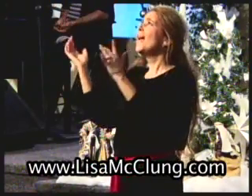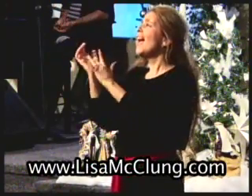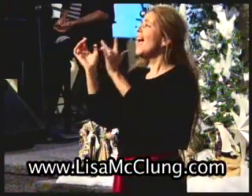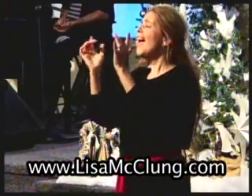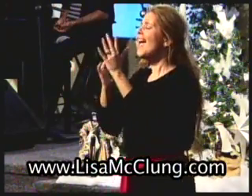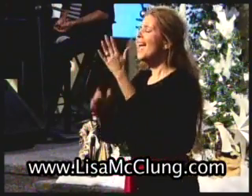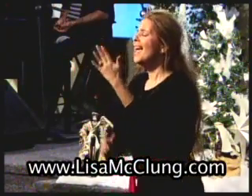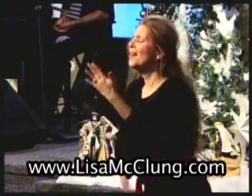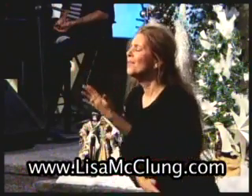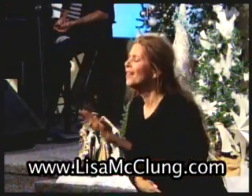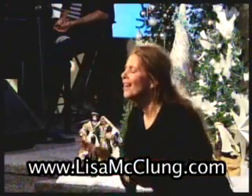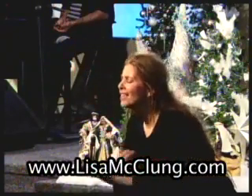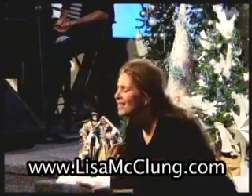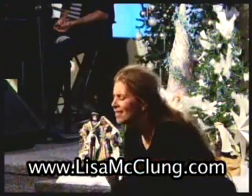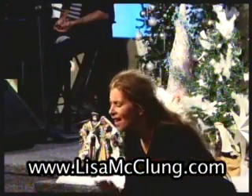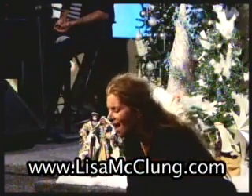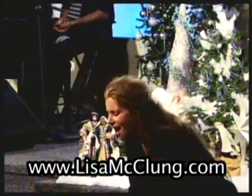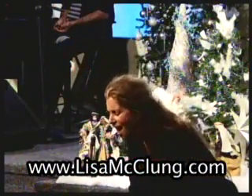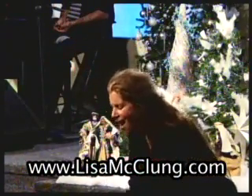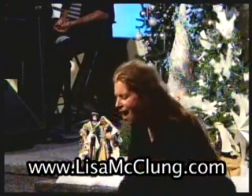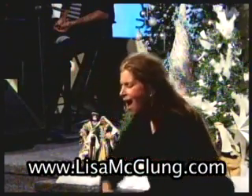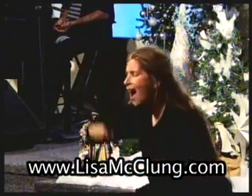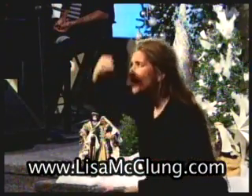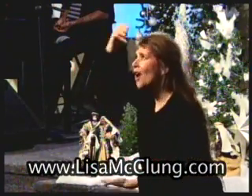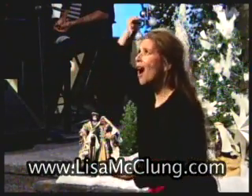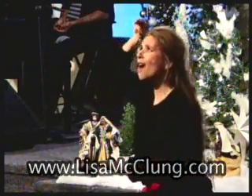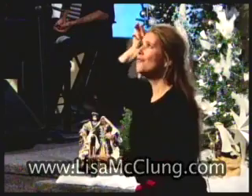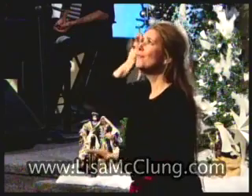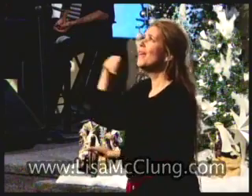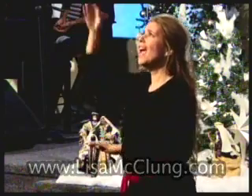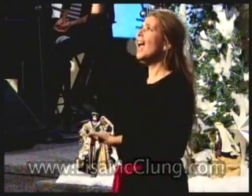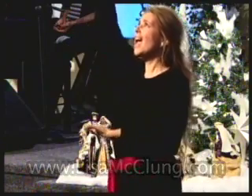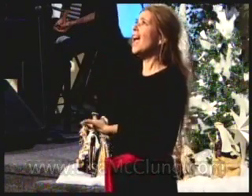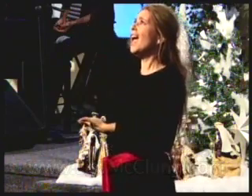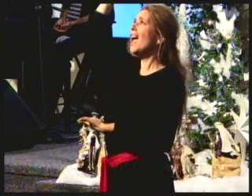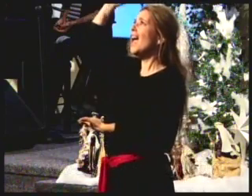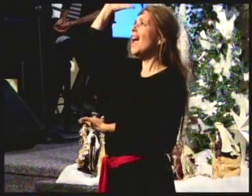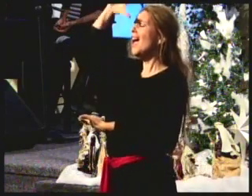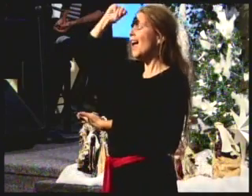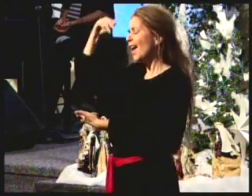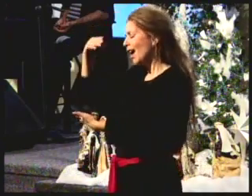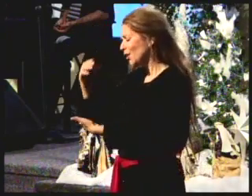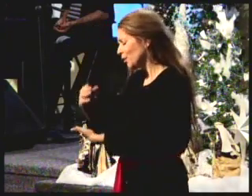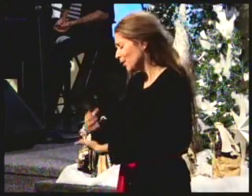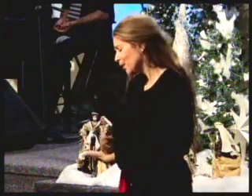Babe, the Son of Mary